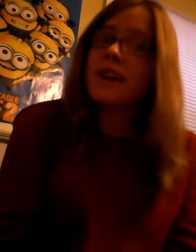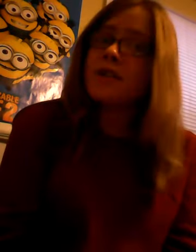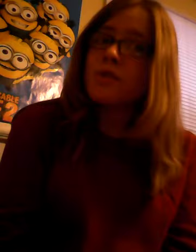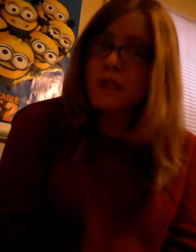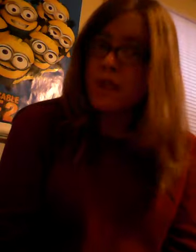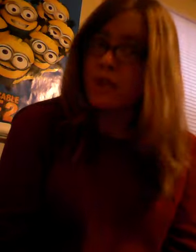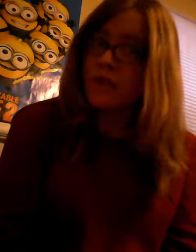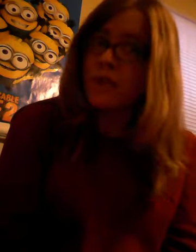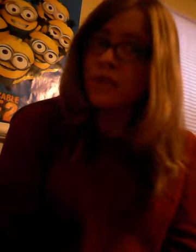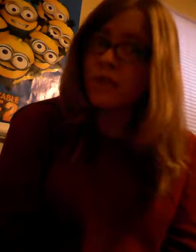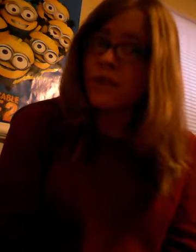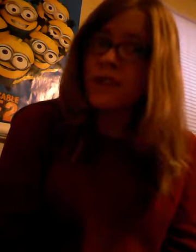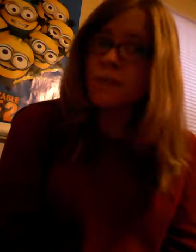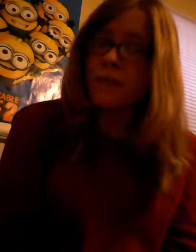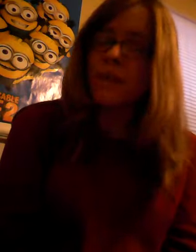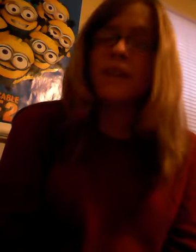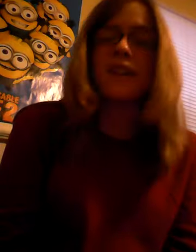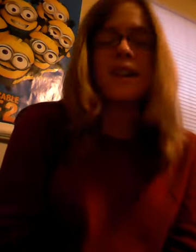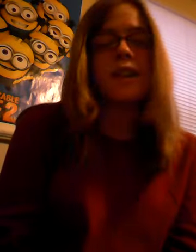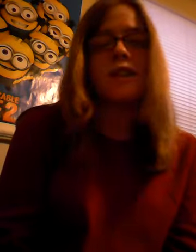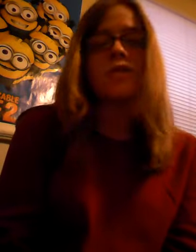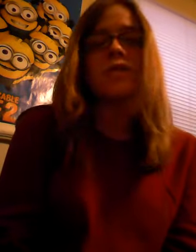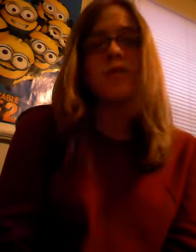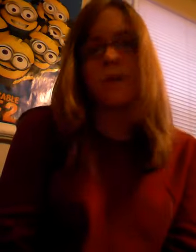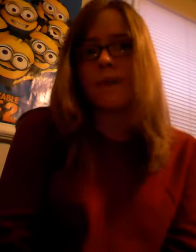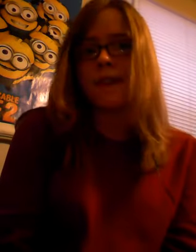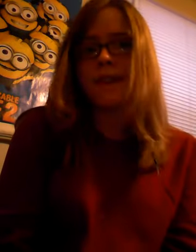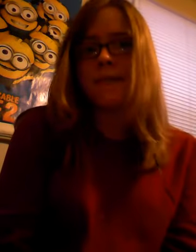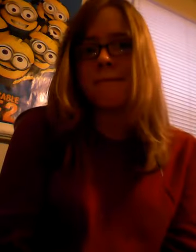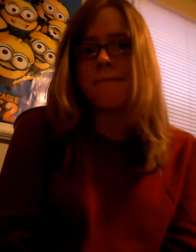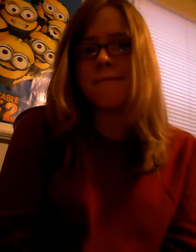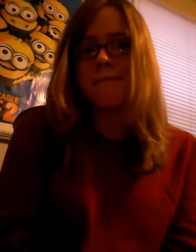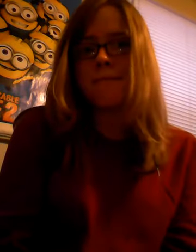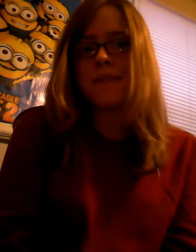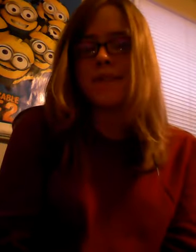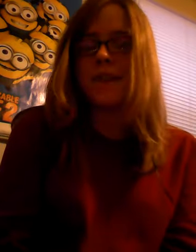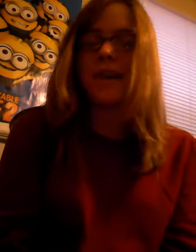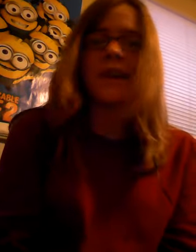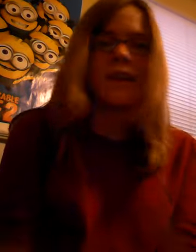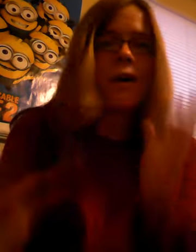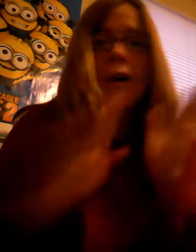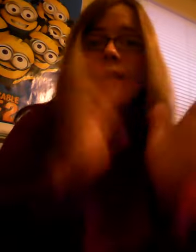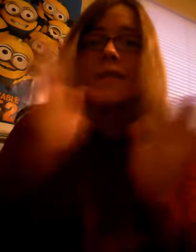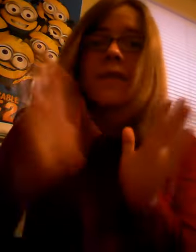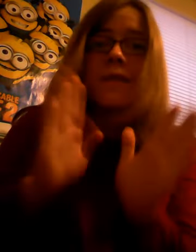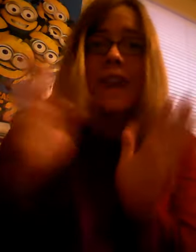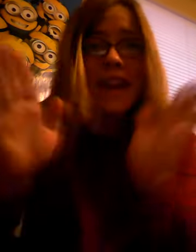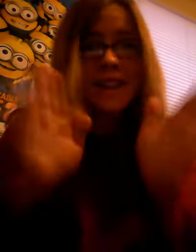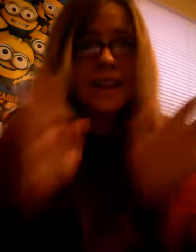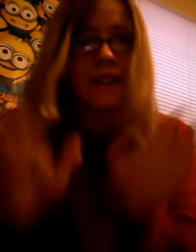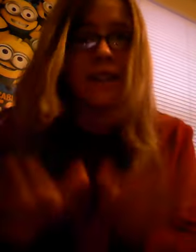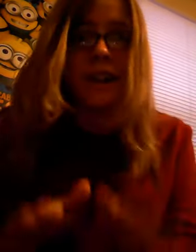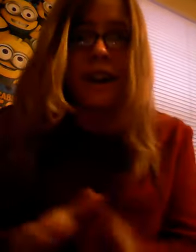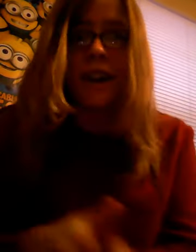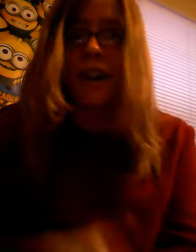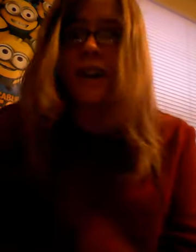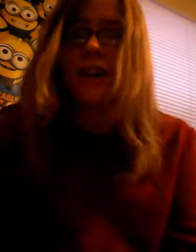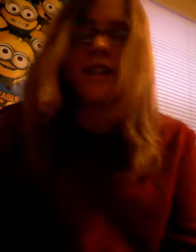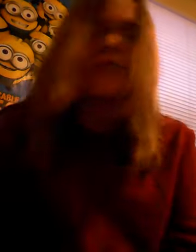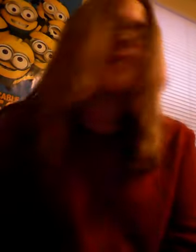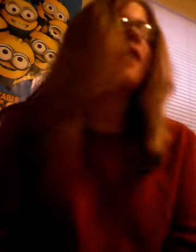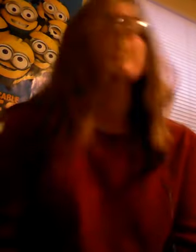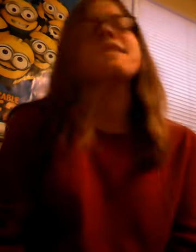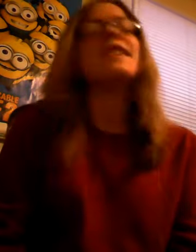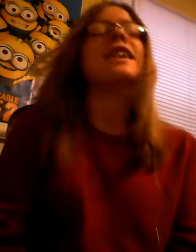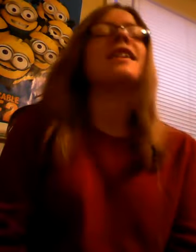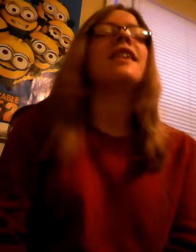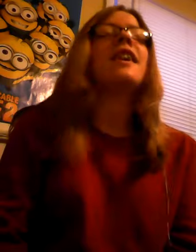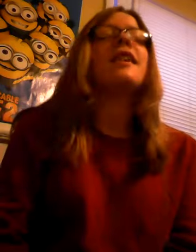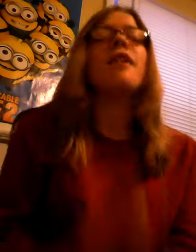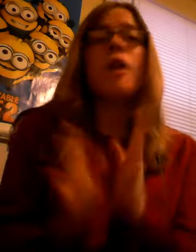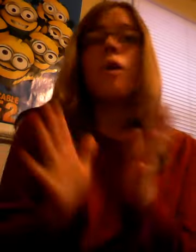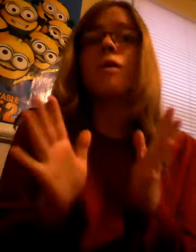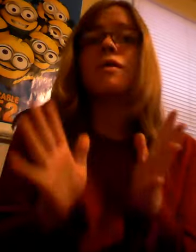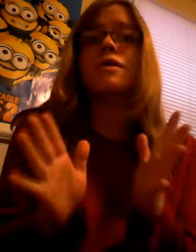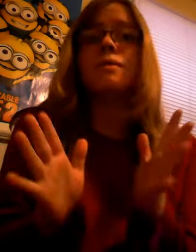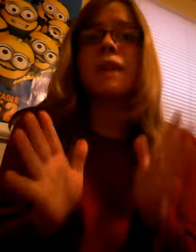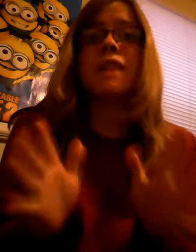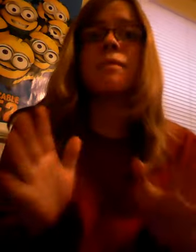allow strangers on their Facebook unless you know. So I know all of you fans out there are just thinking like, oh, Panda